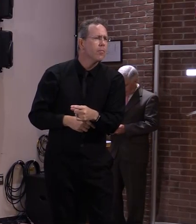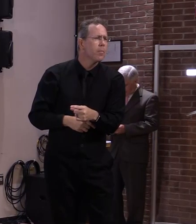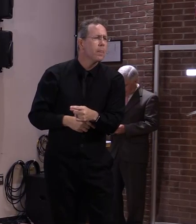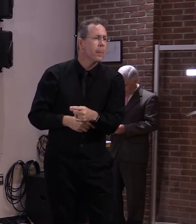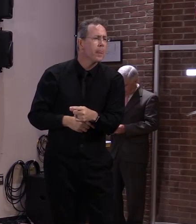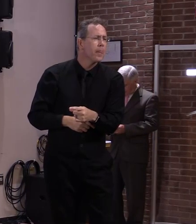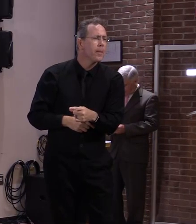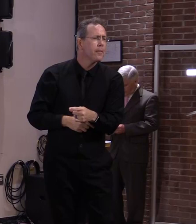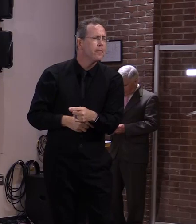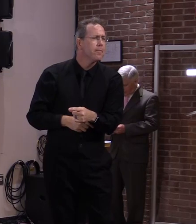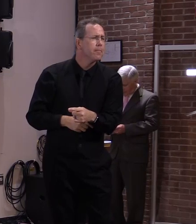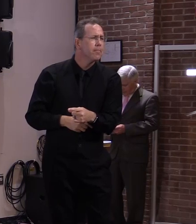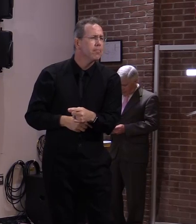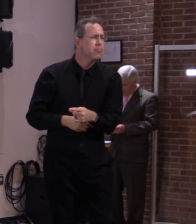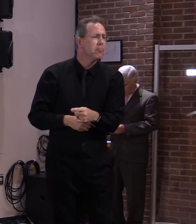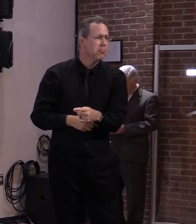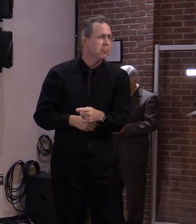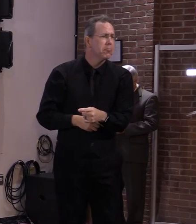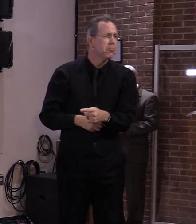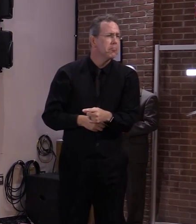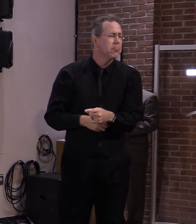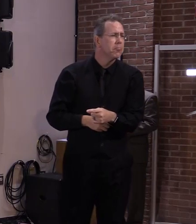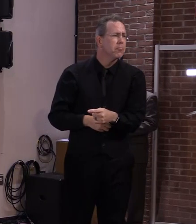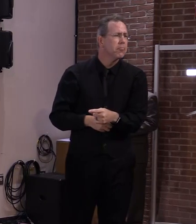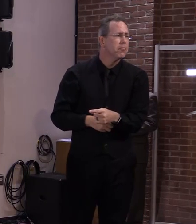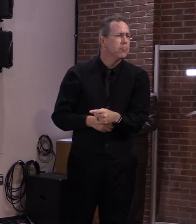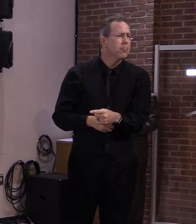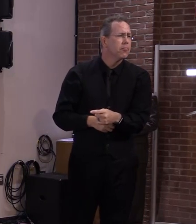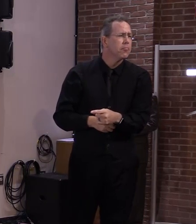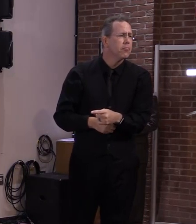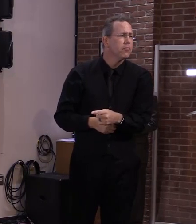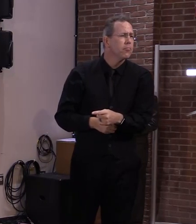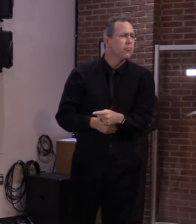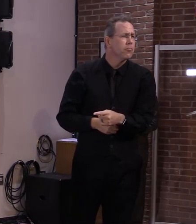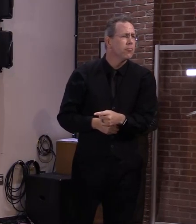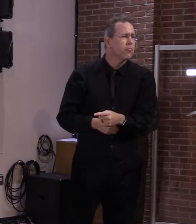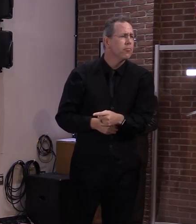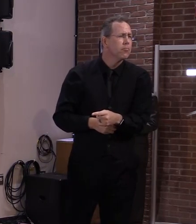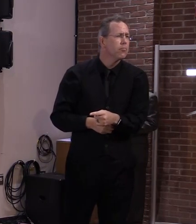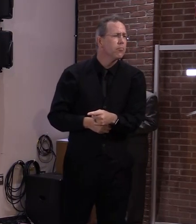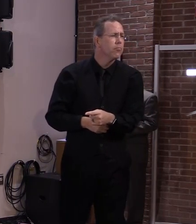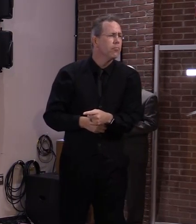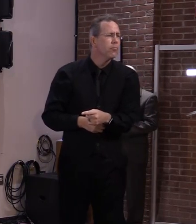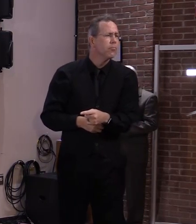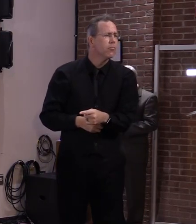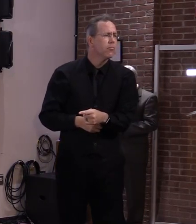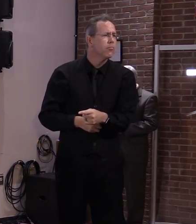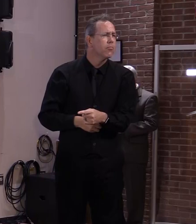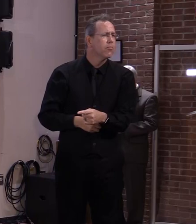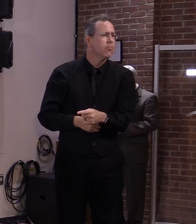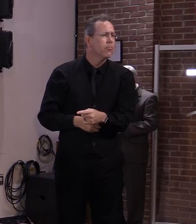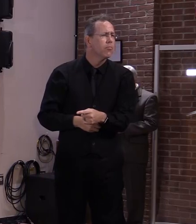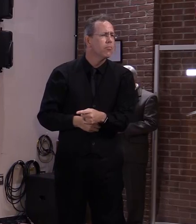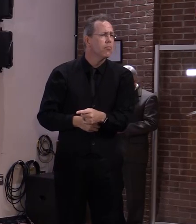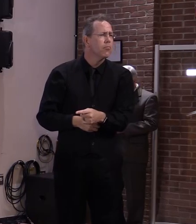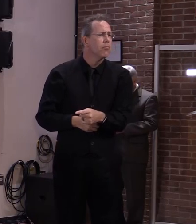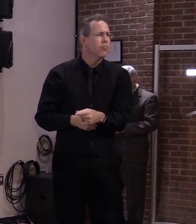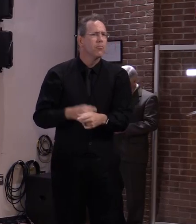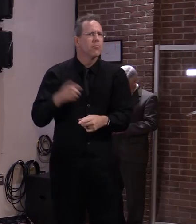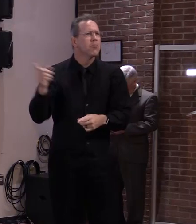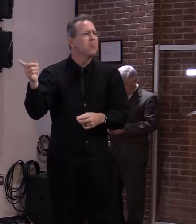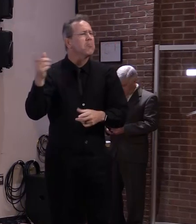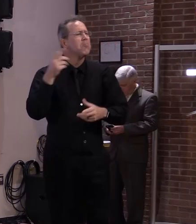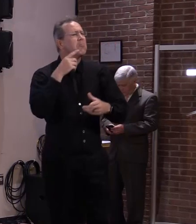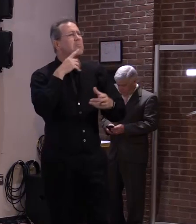sick and it might be COVID, would you recommend them getting tested? Oh, absolutely. Yeah, we're still in a time